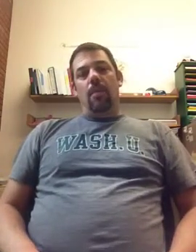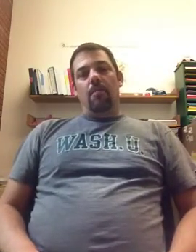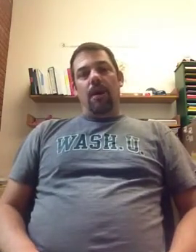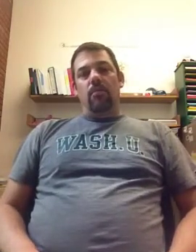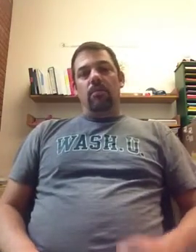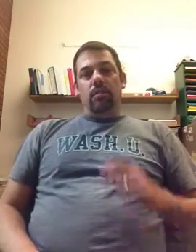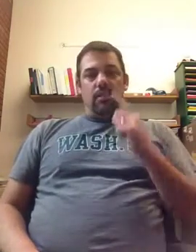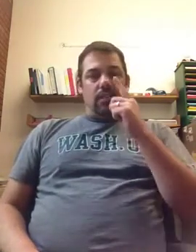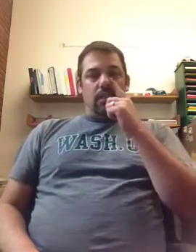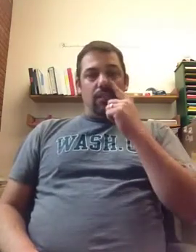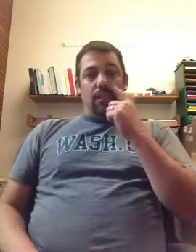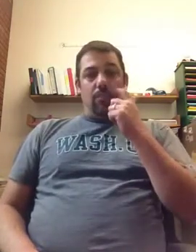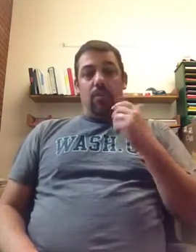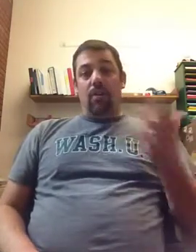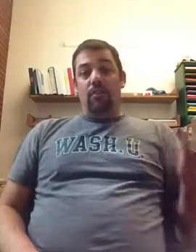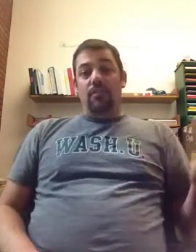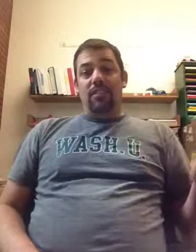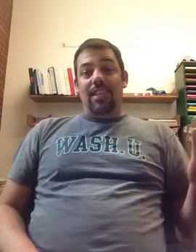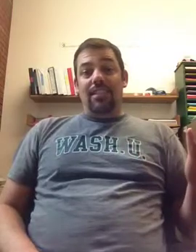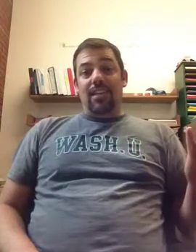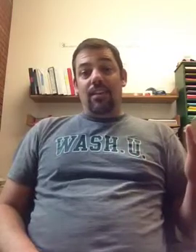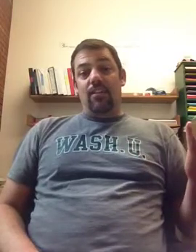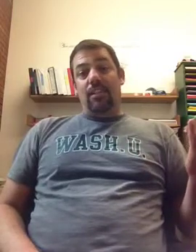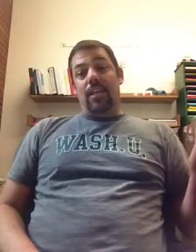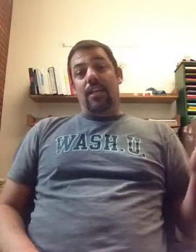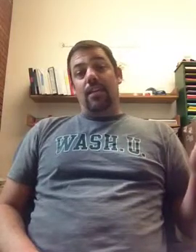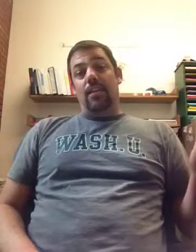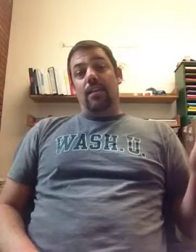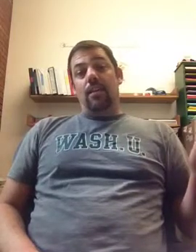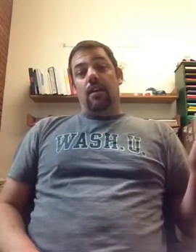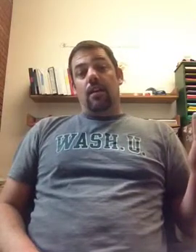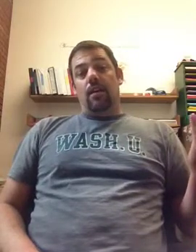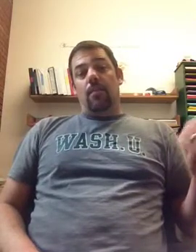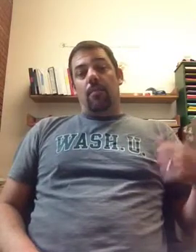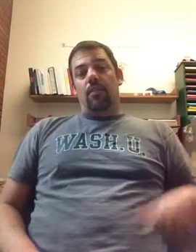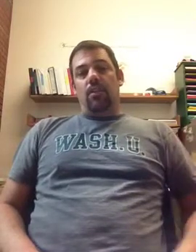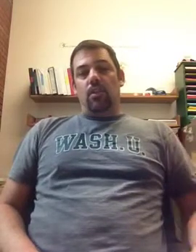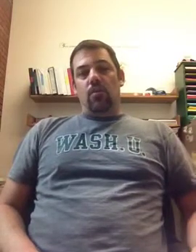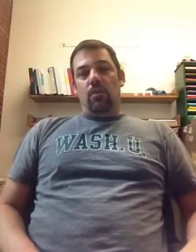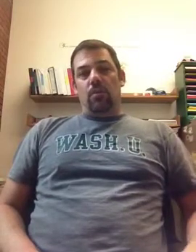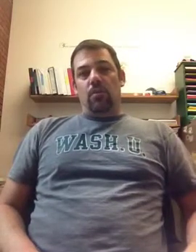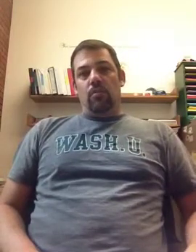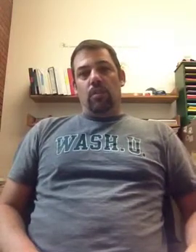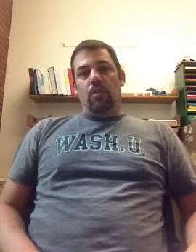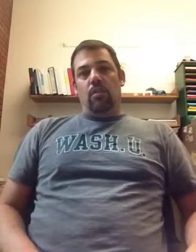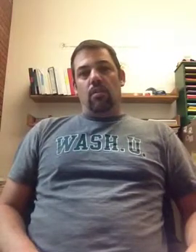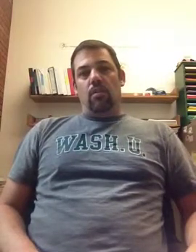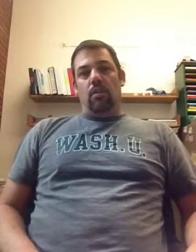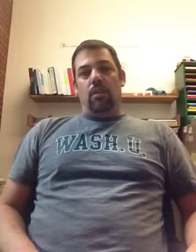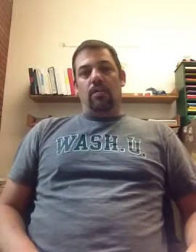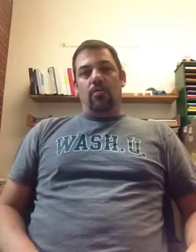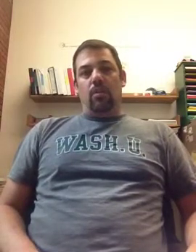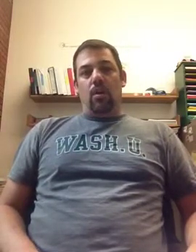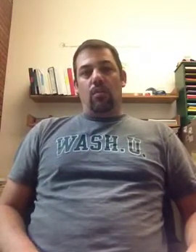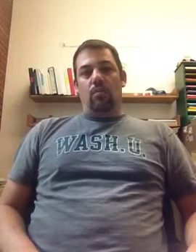Meiosis is the production of sex cells in sexually reproducing organisms. We call those